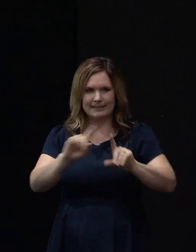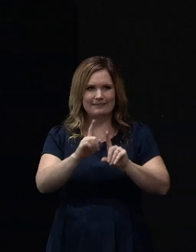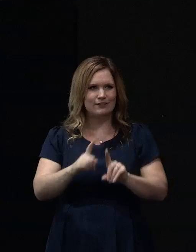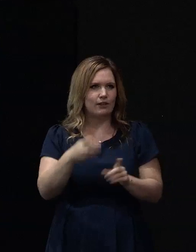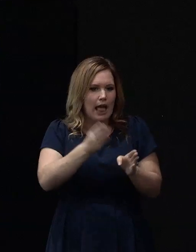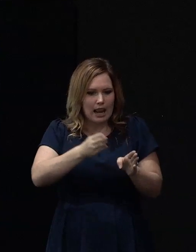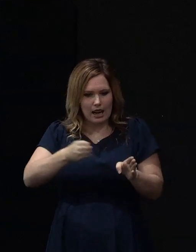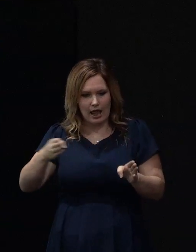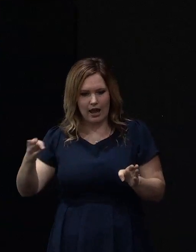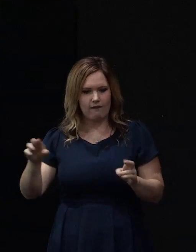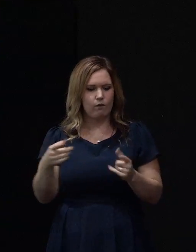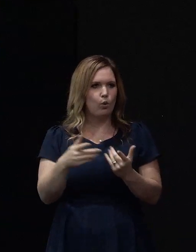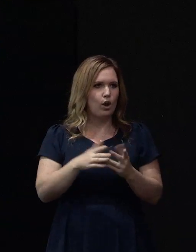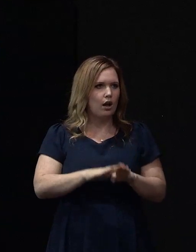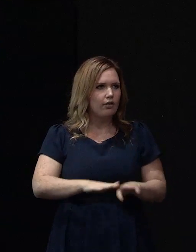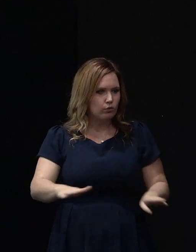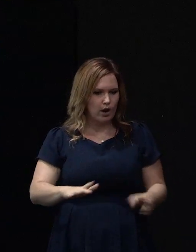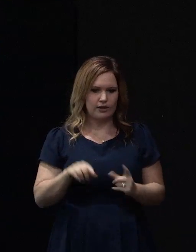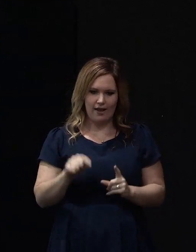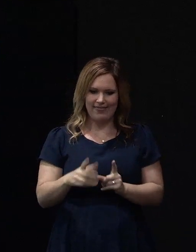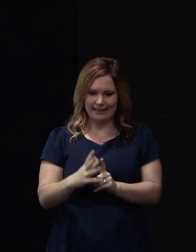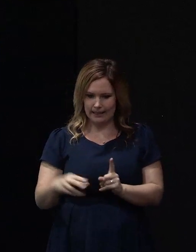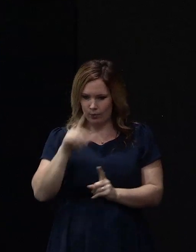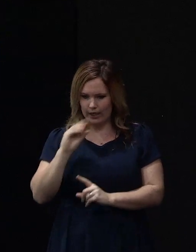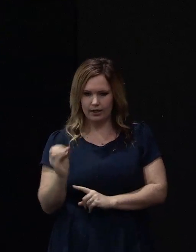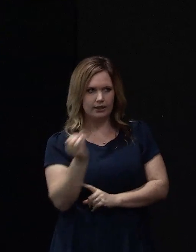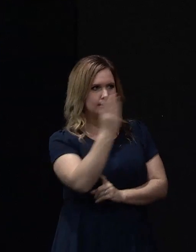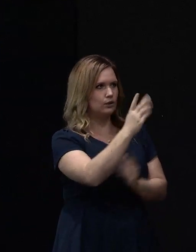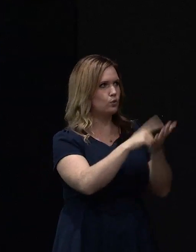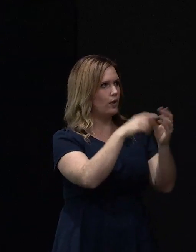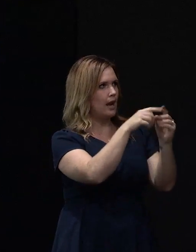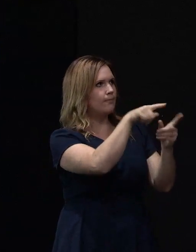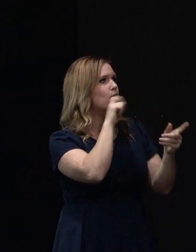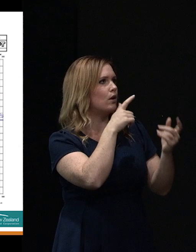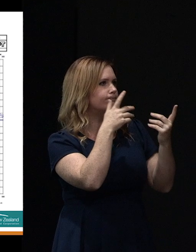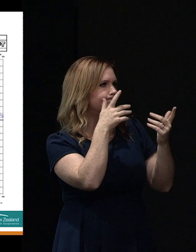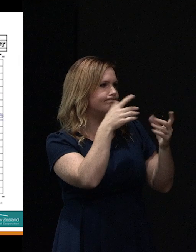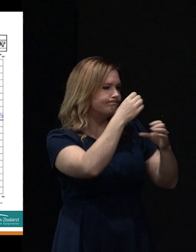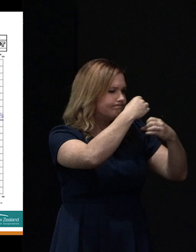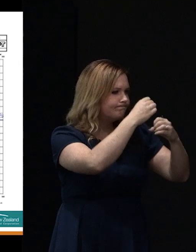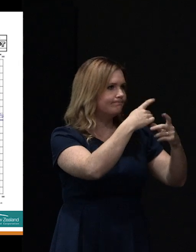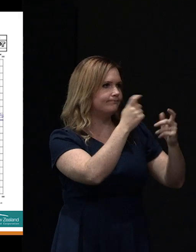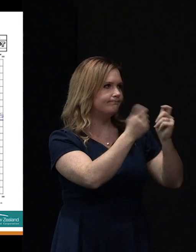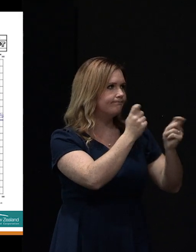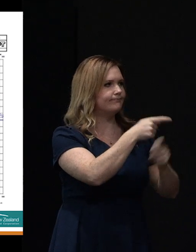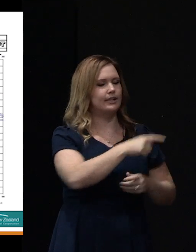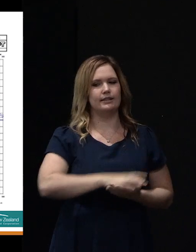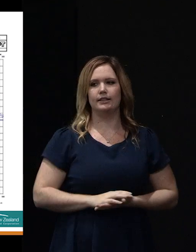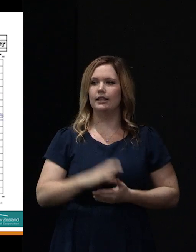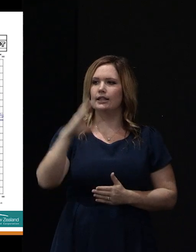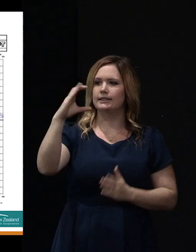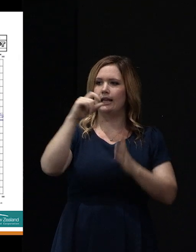get some samples of that to test it if we need to. This is a view of a CPT rig.